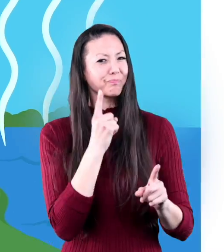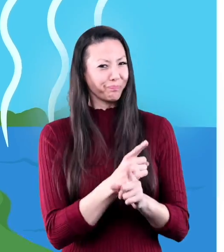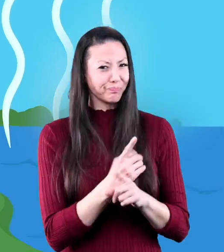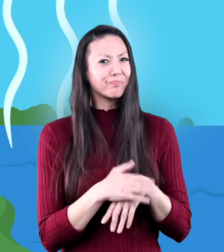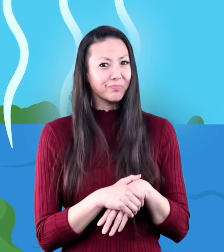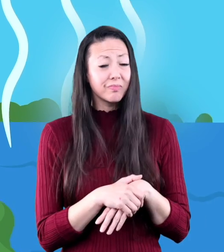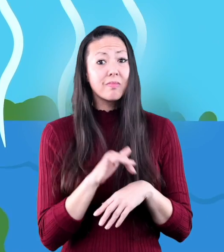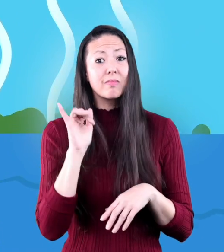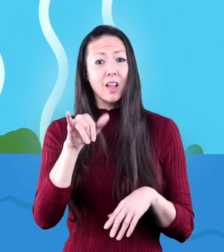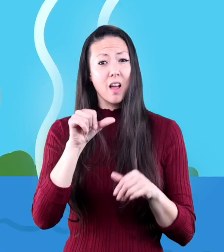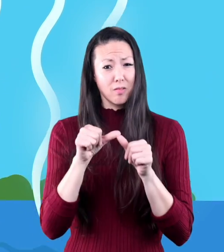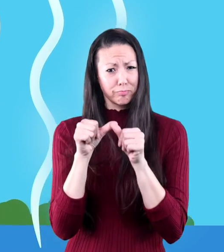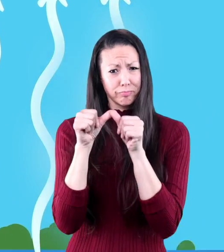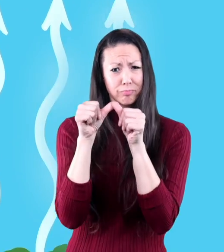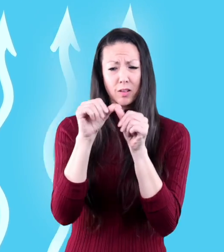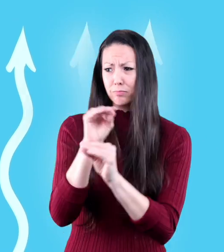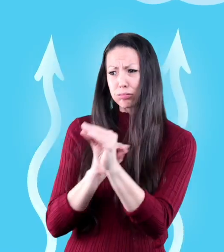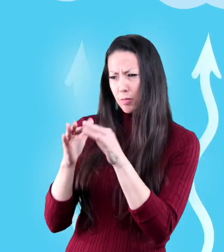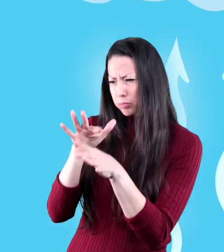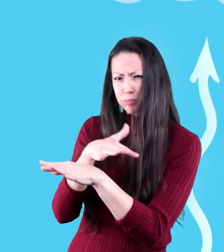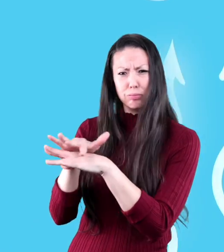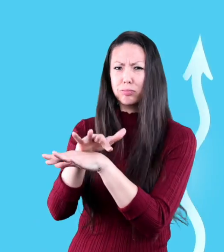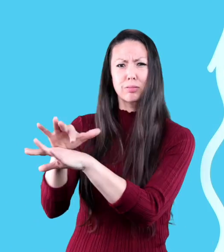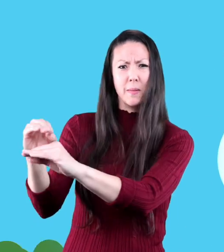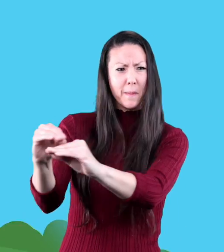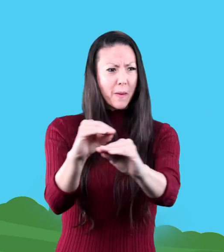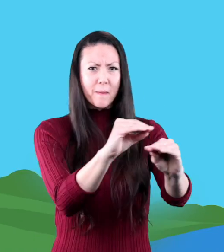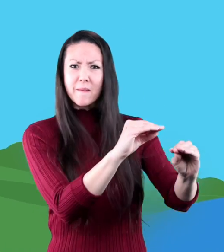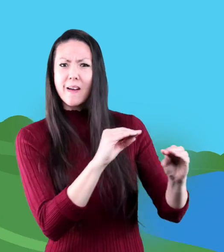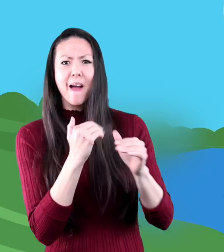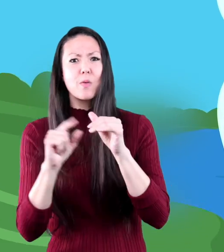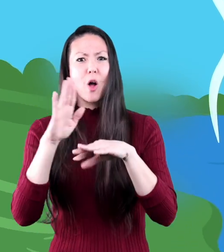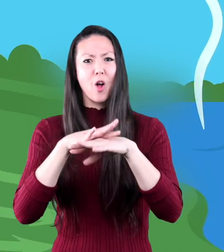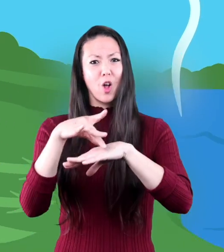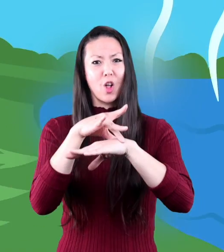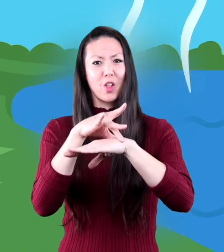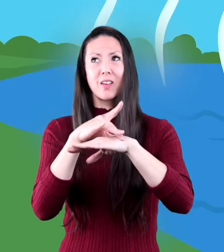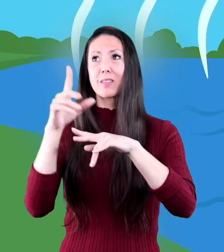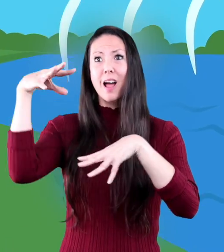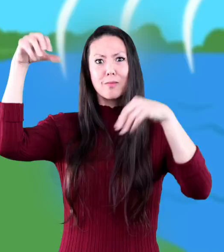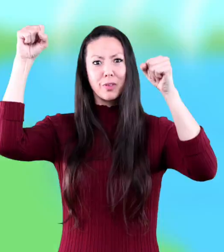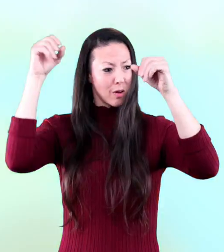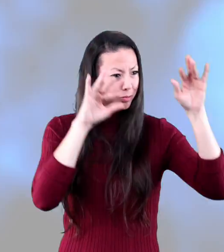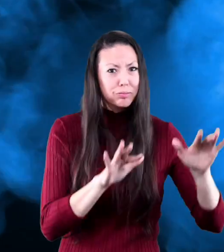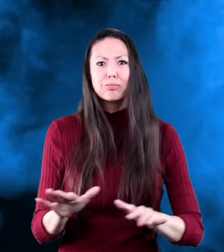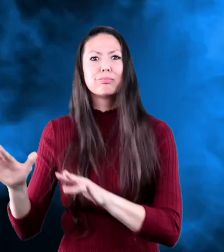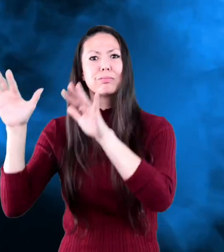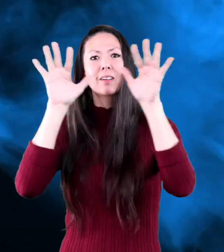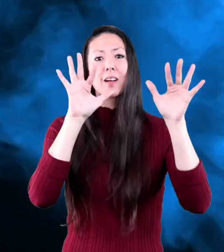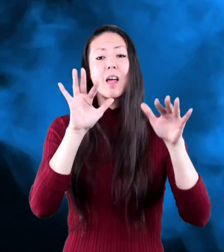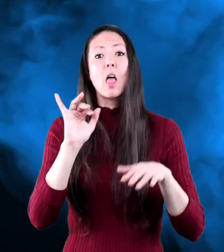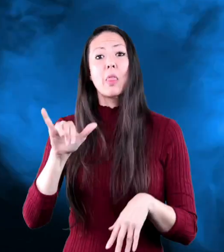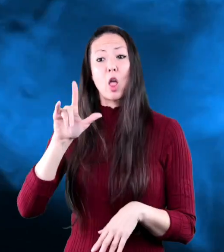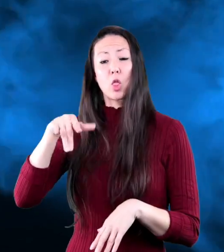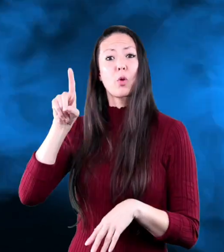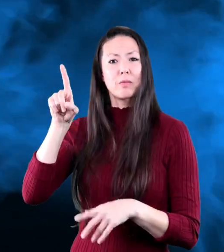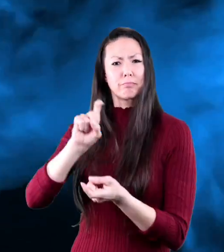there is a continuous movement of water between the earth's surface and the air liquid is changed to a gas when it